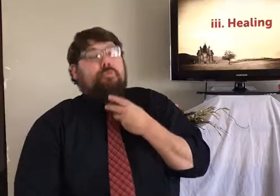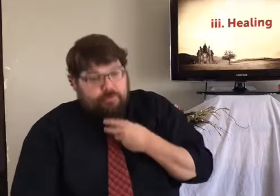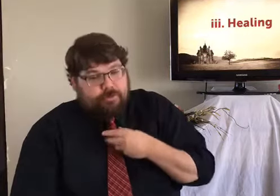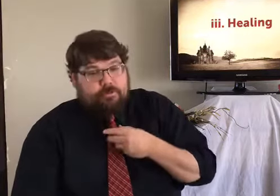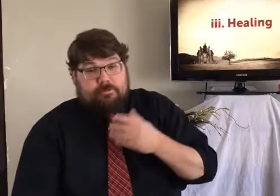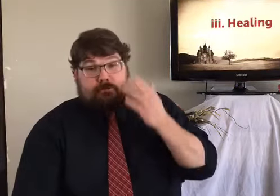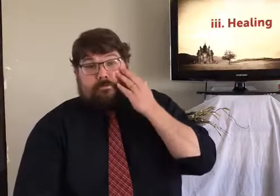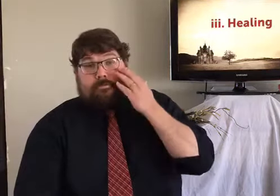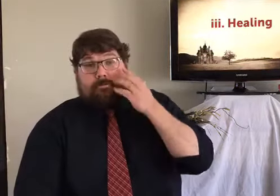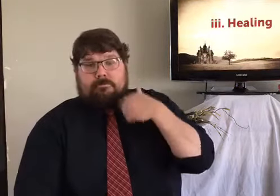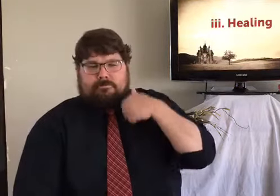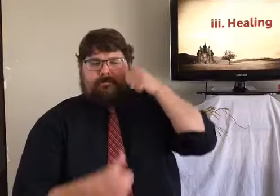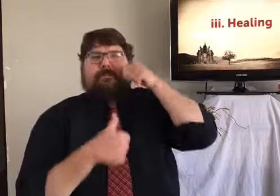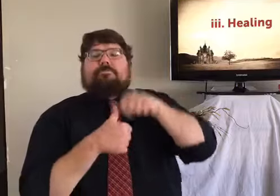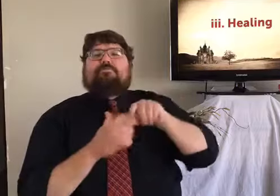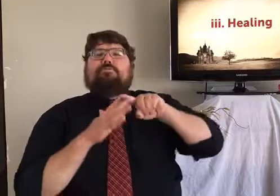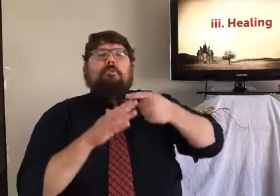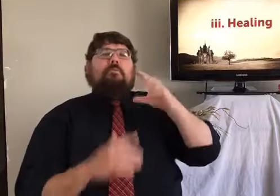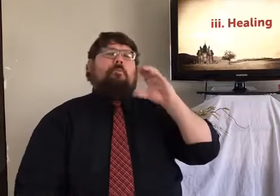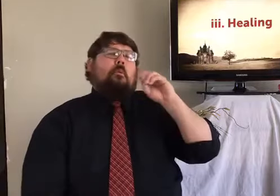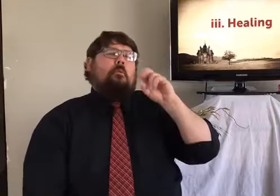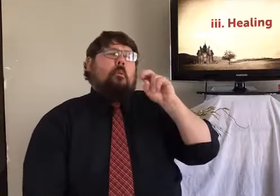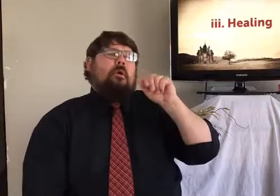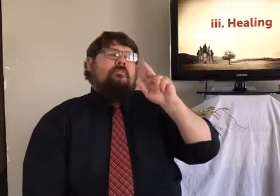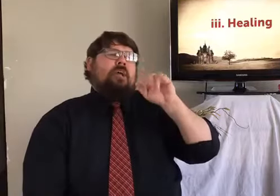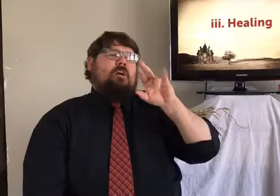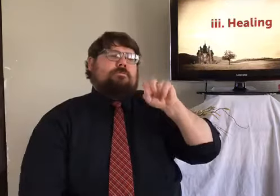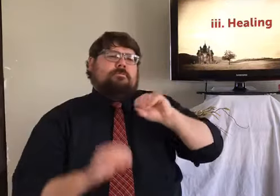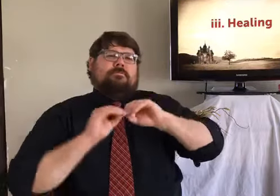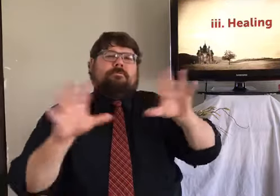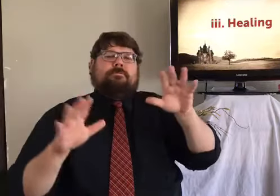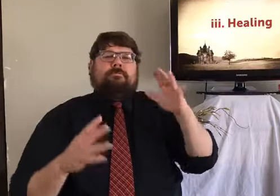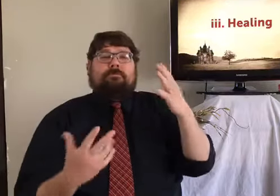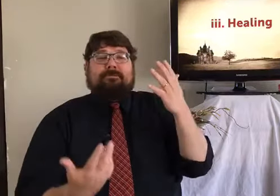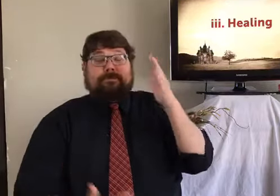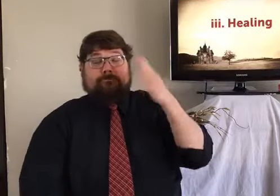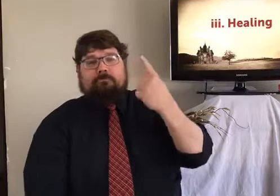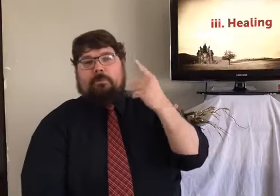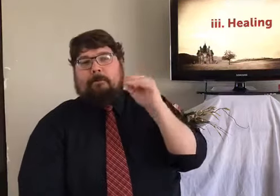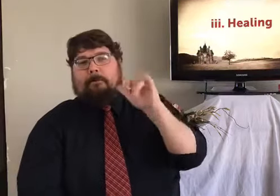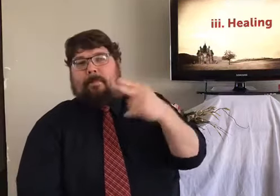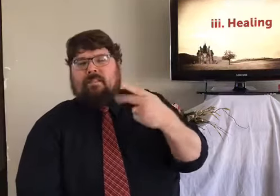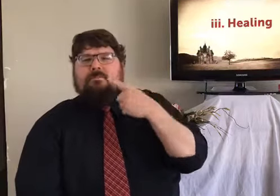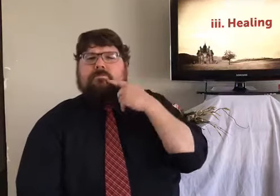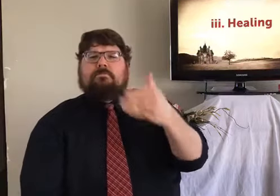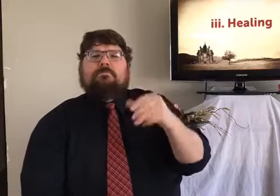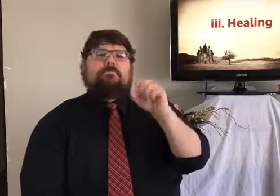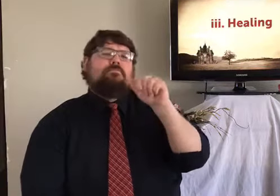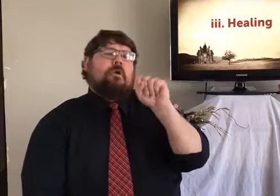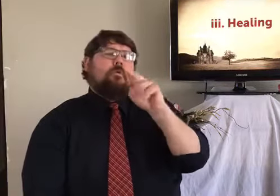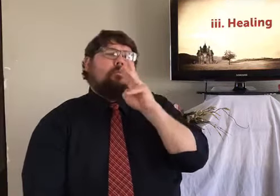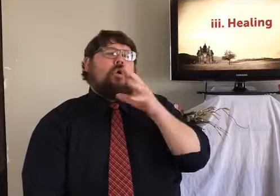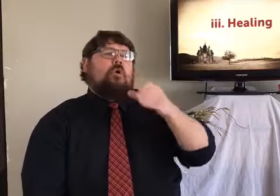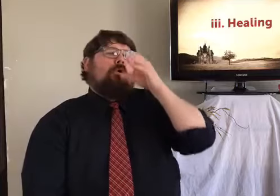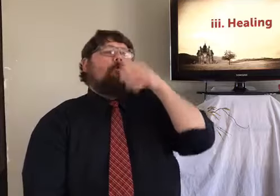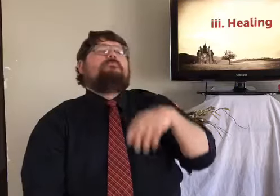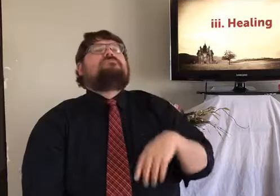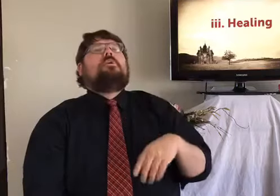But, you know, I know that we use salt for sore throats. I remember when the coronavirus started, people said, it seems